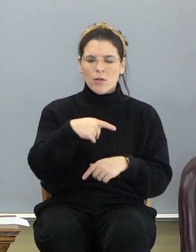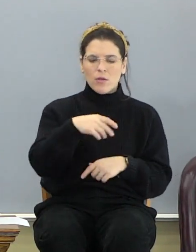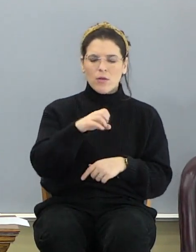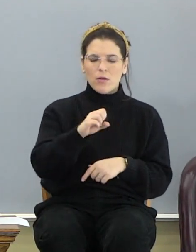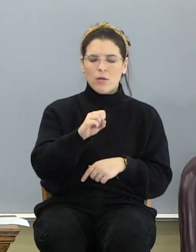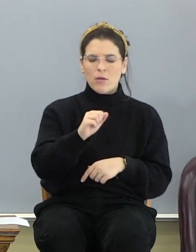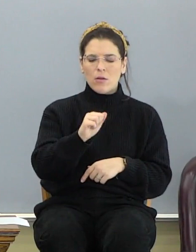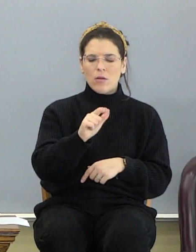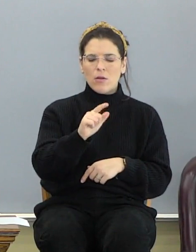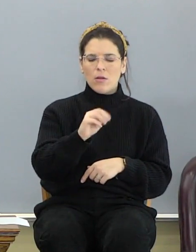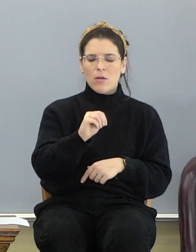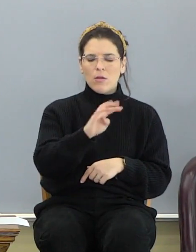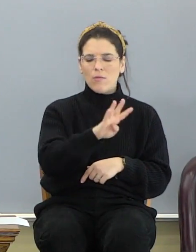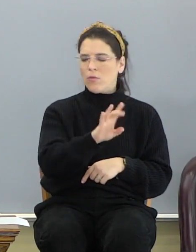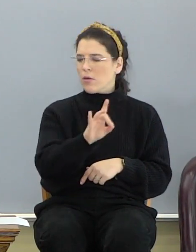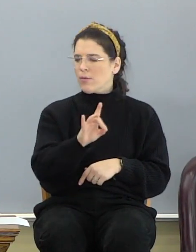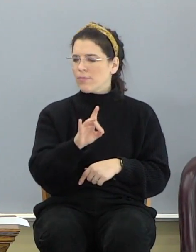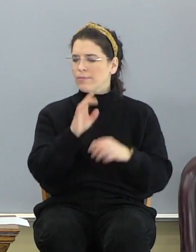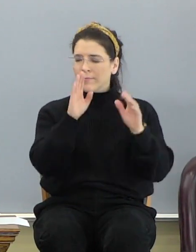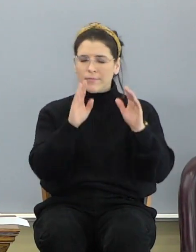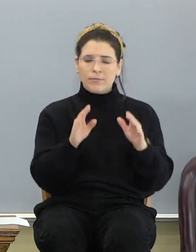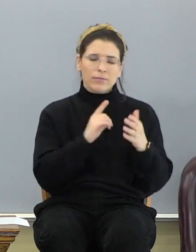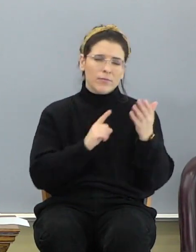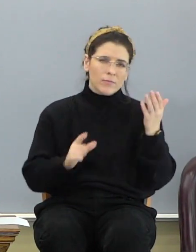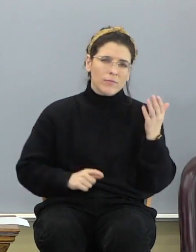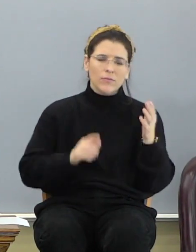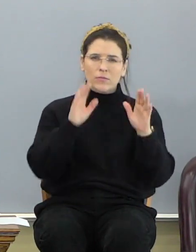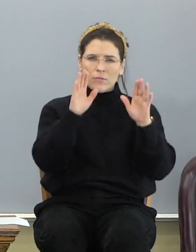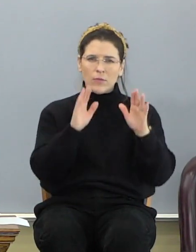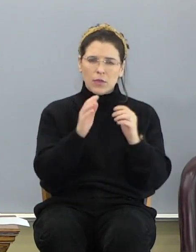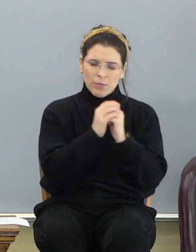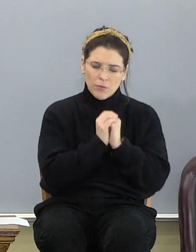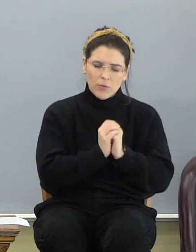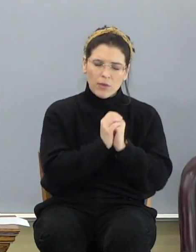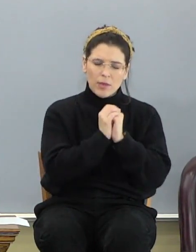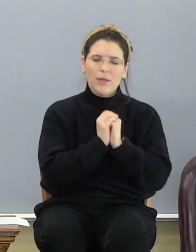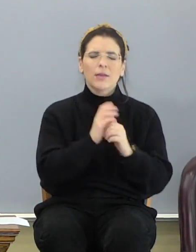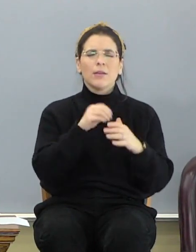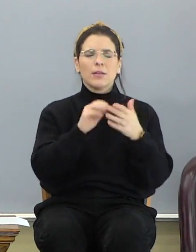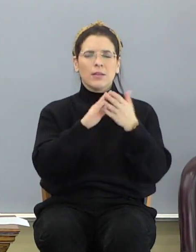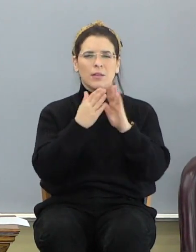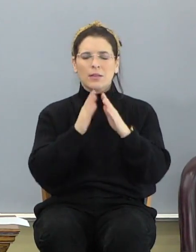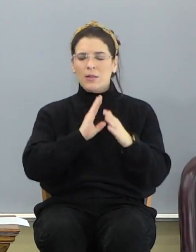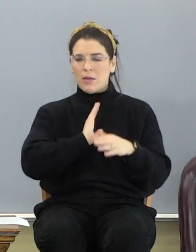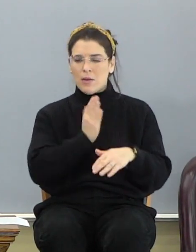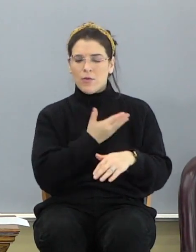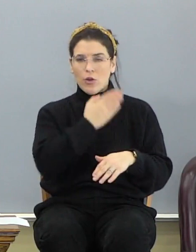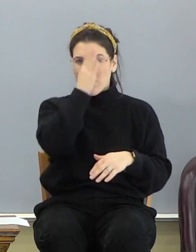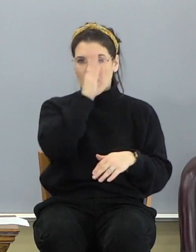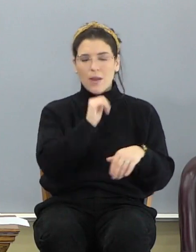The great is the Lord and greatly to be praised in the city of our God, in the mountain of His holiness.